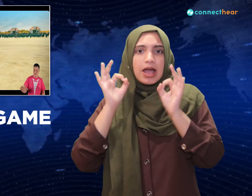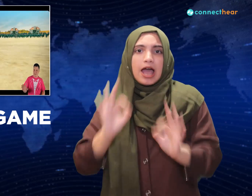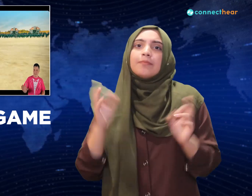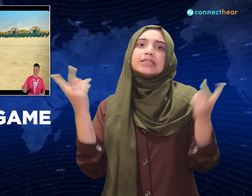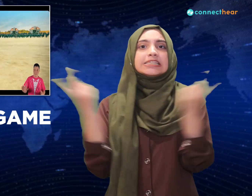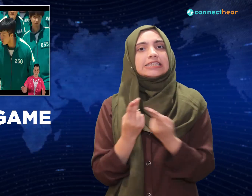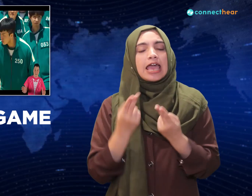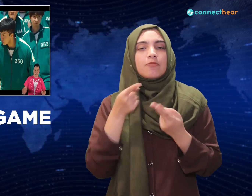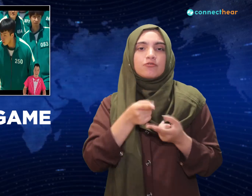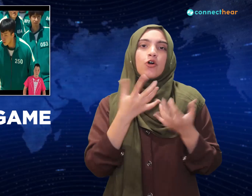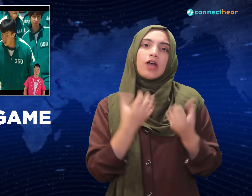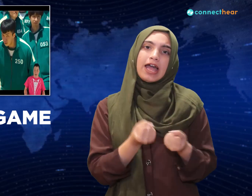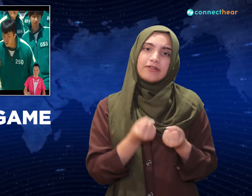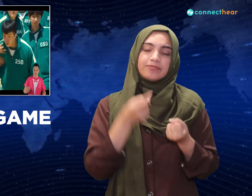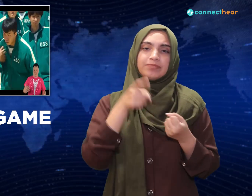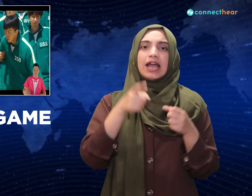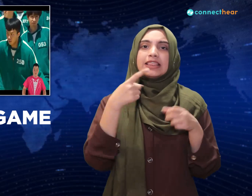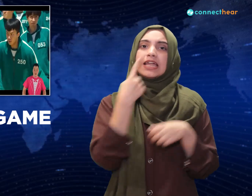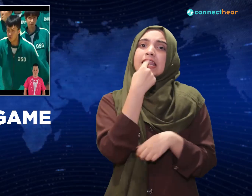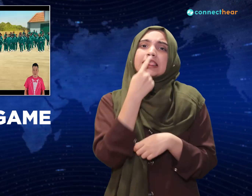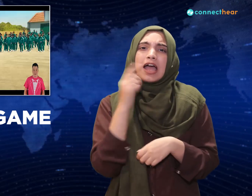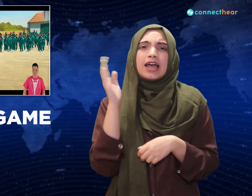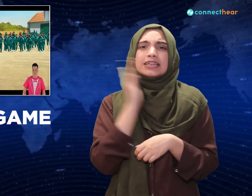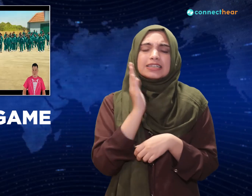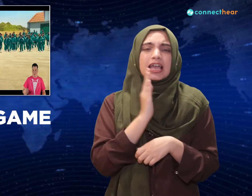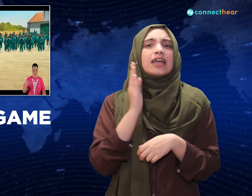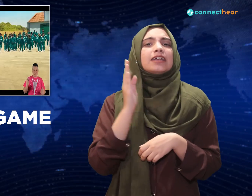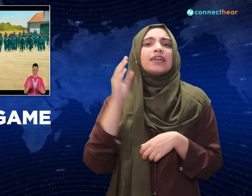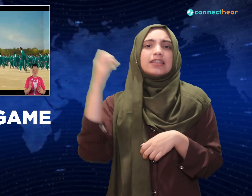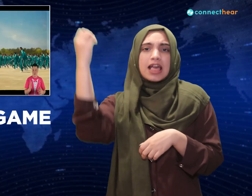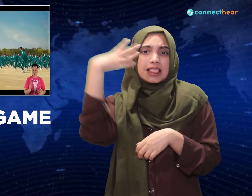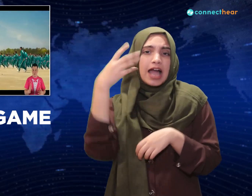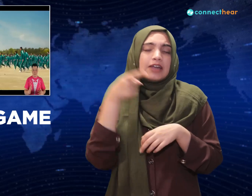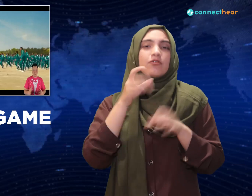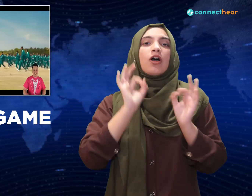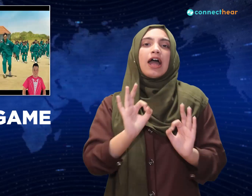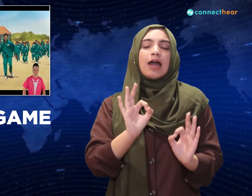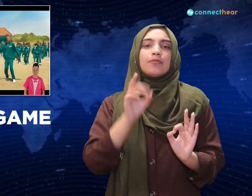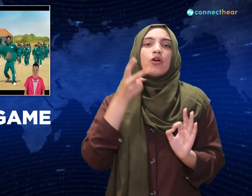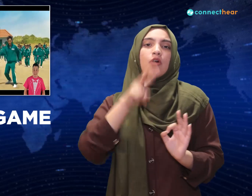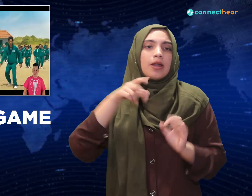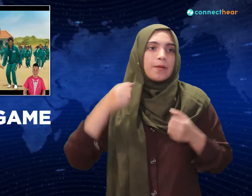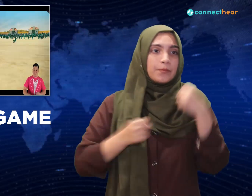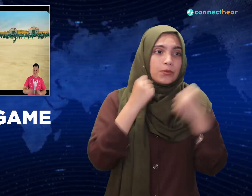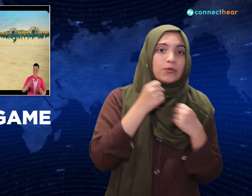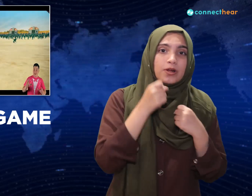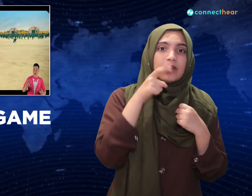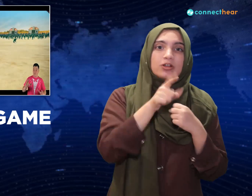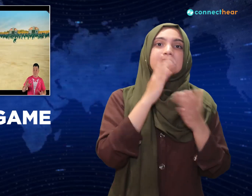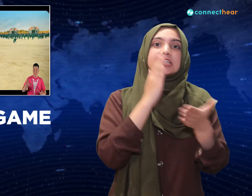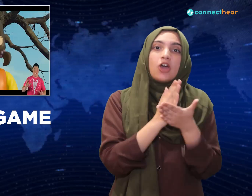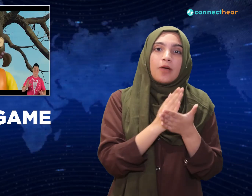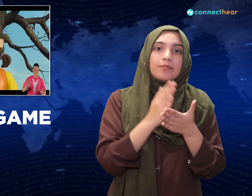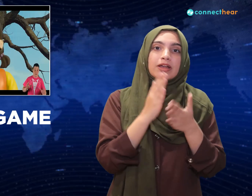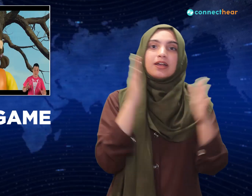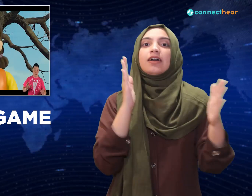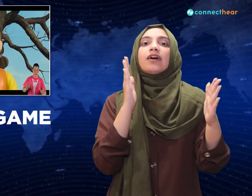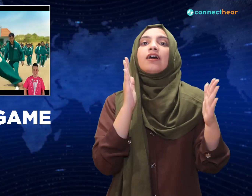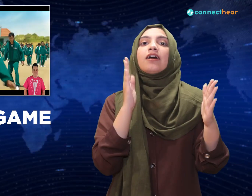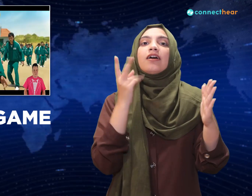red light, green light. We have this in America, remember you gotta run when she says green light and stop when she says red light. If